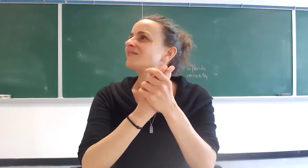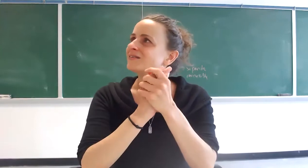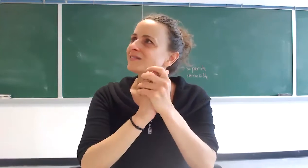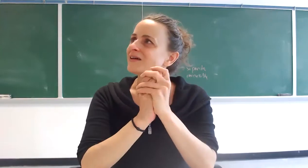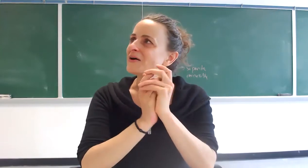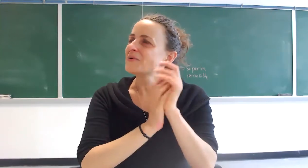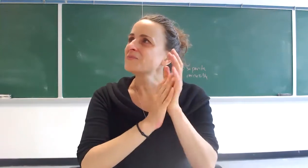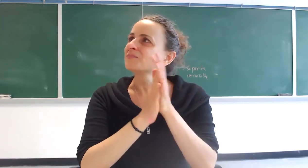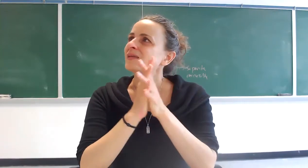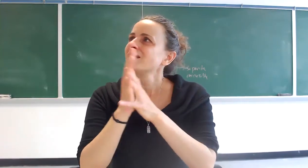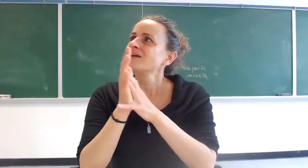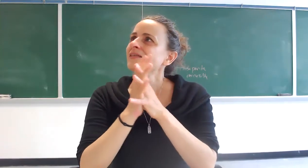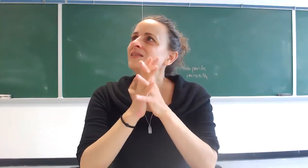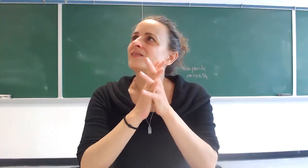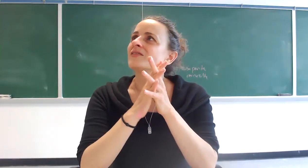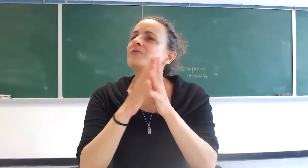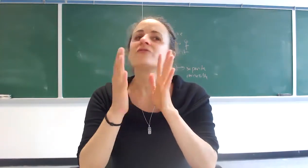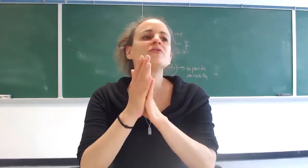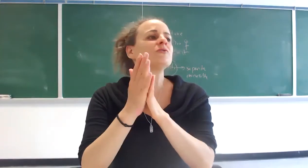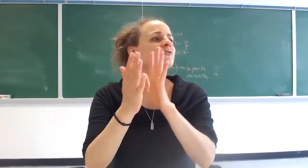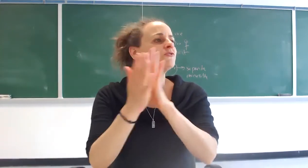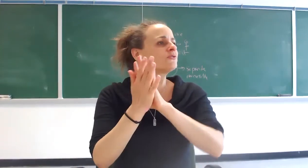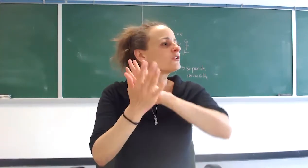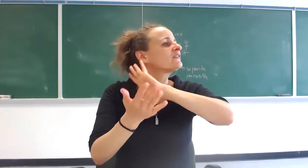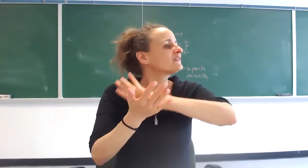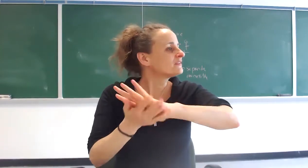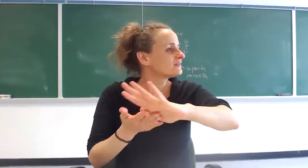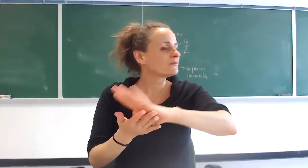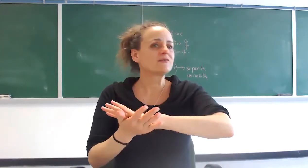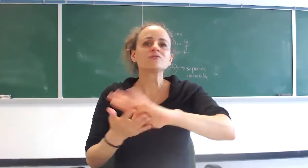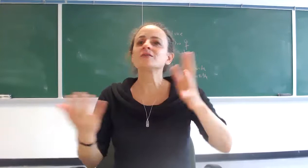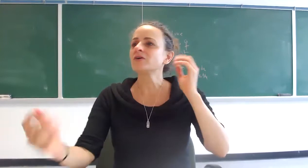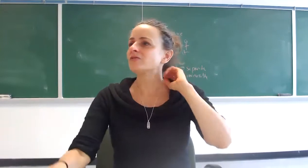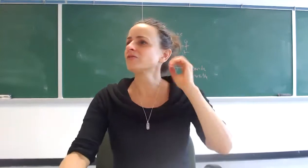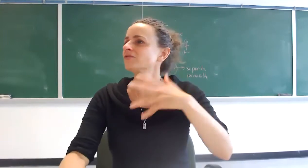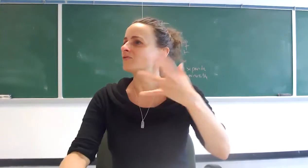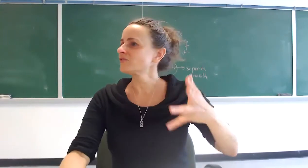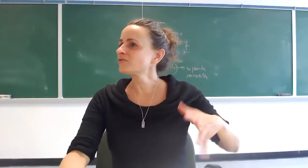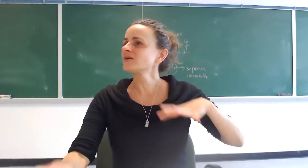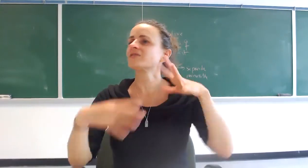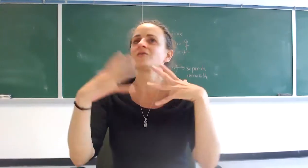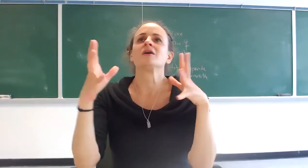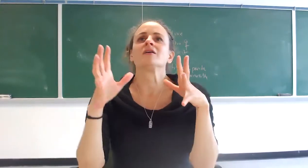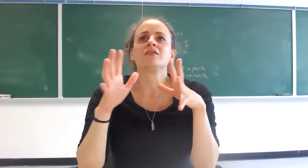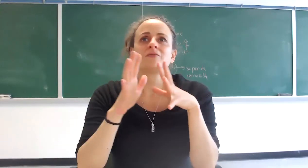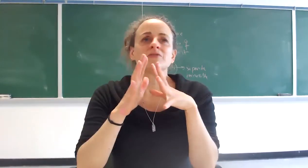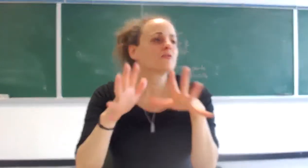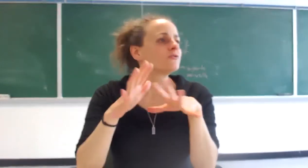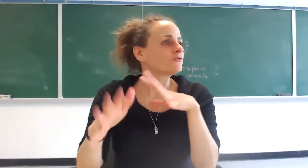um they refuse to concede right usually martyrs are for their faith so they refuse to